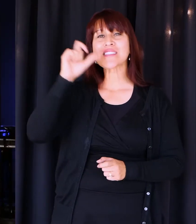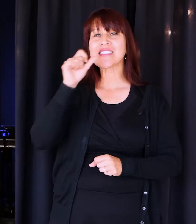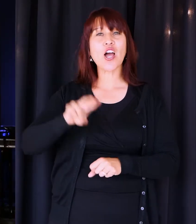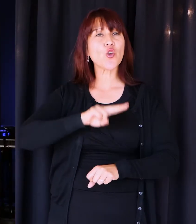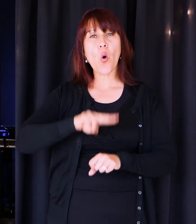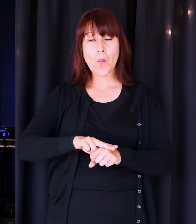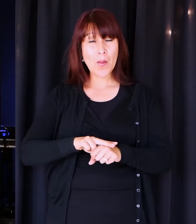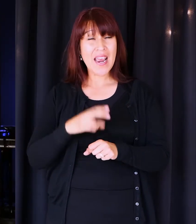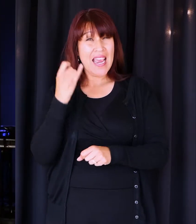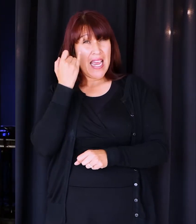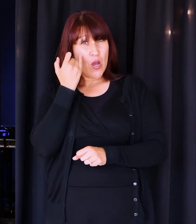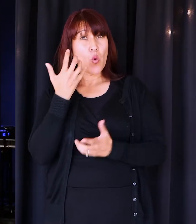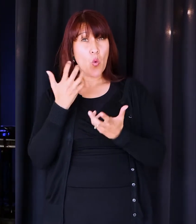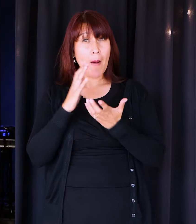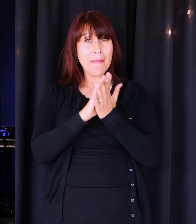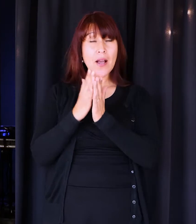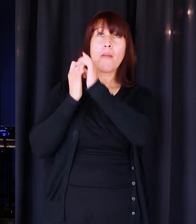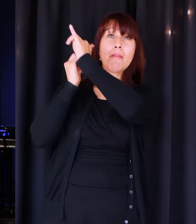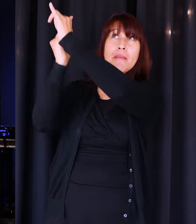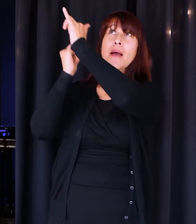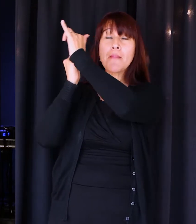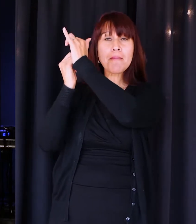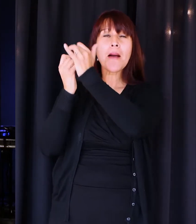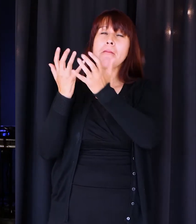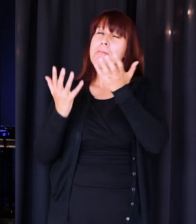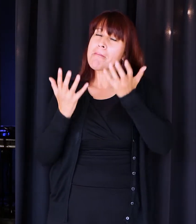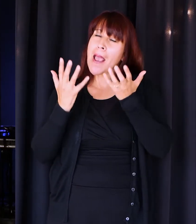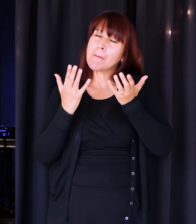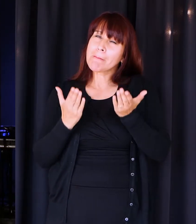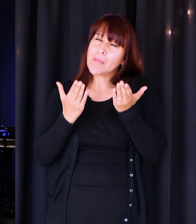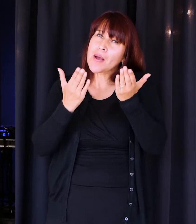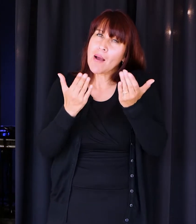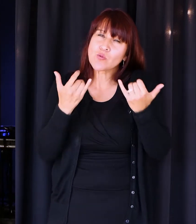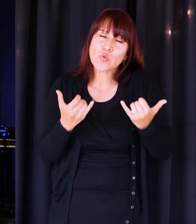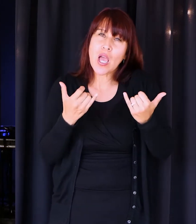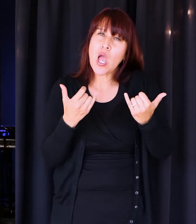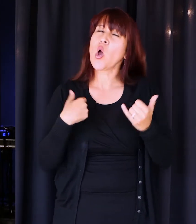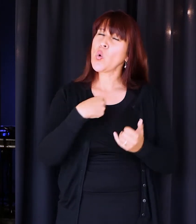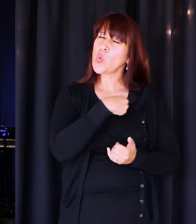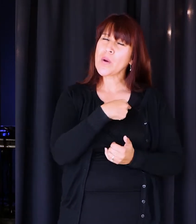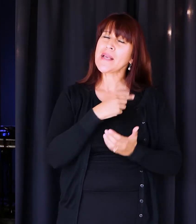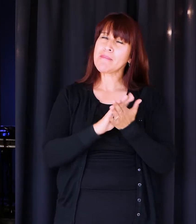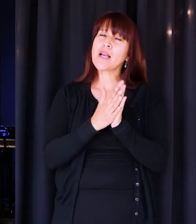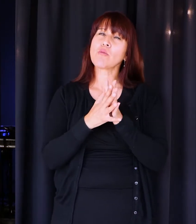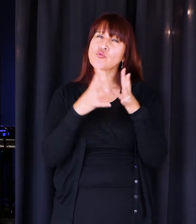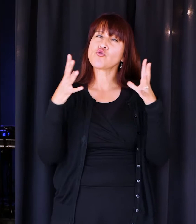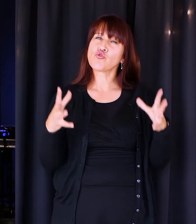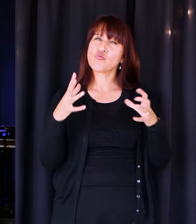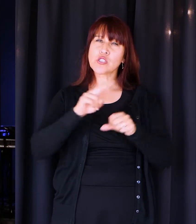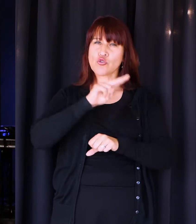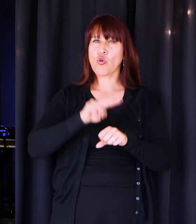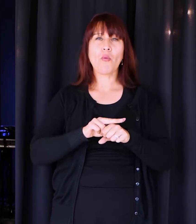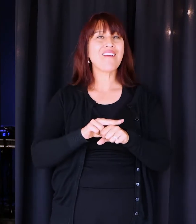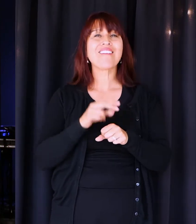And if we're going to try to be like him, I might argue today that we've become too normal and not